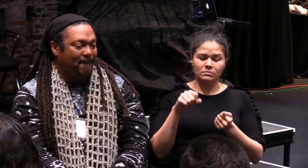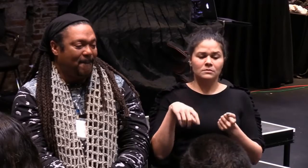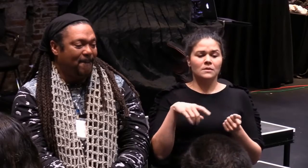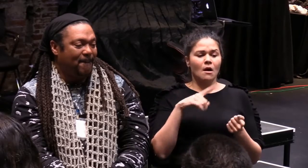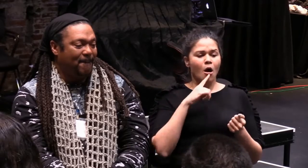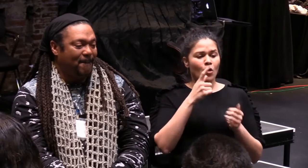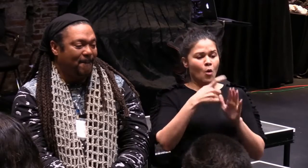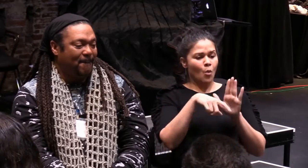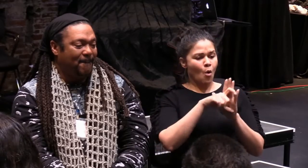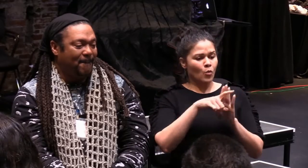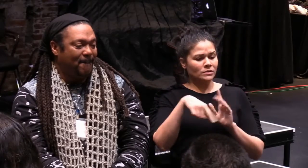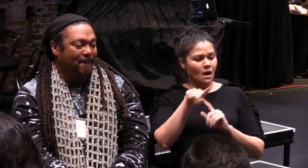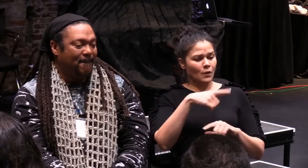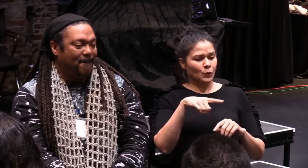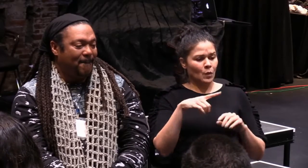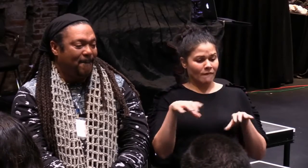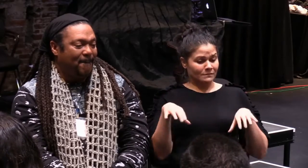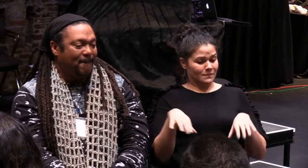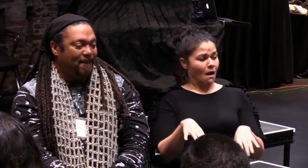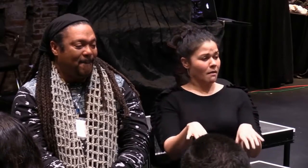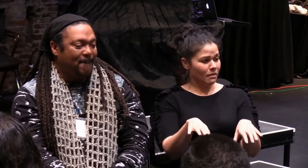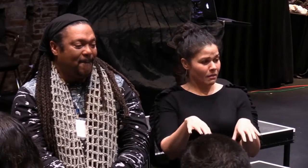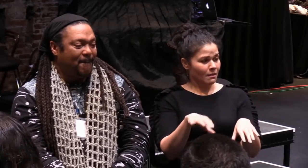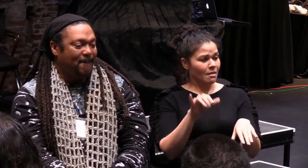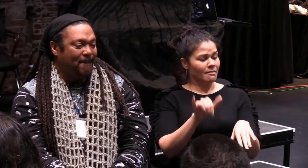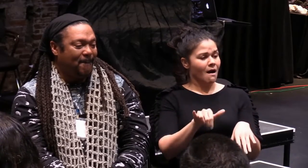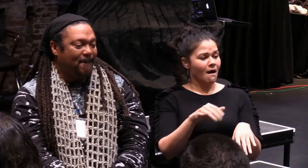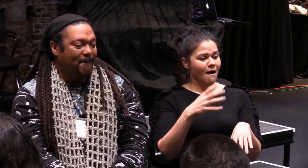Fred was talking about roles in contemporary works.